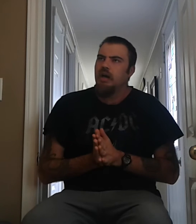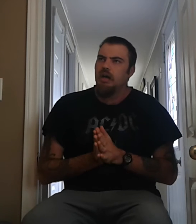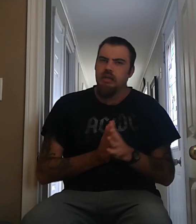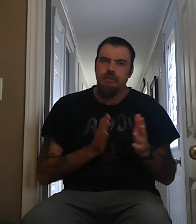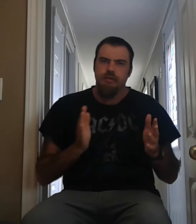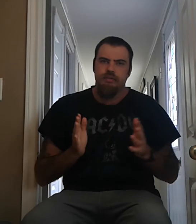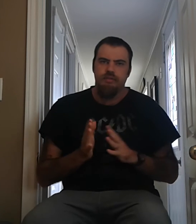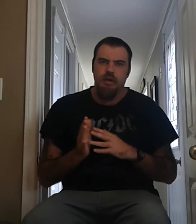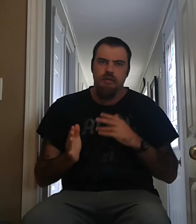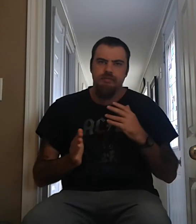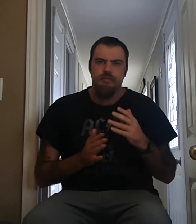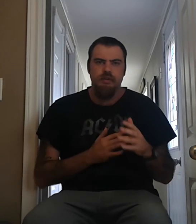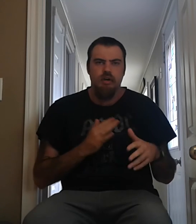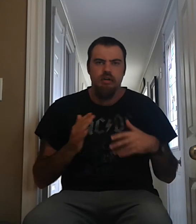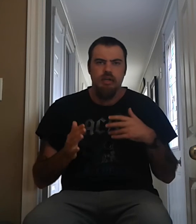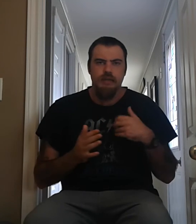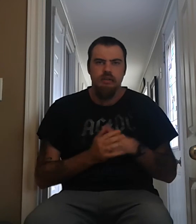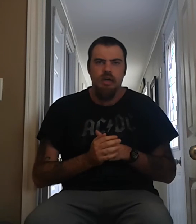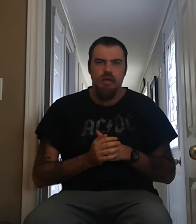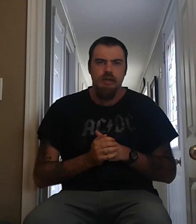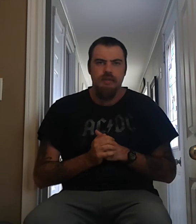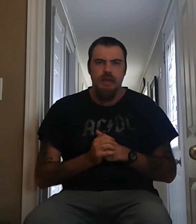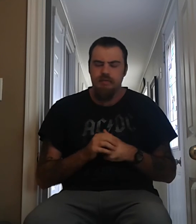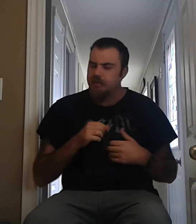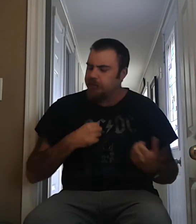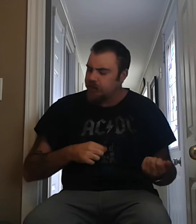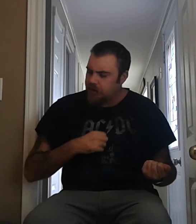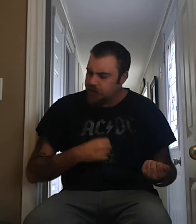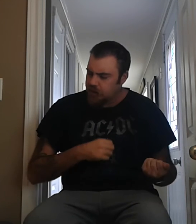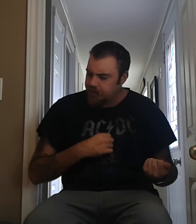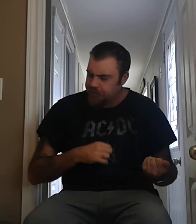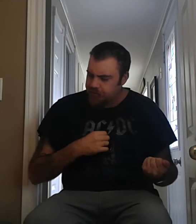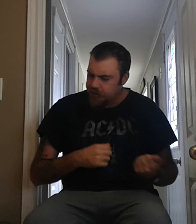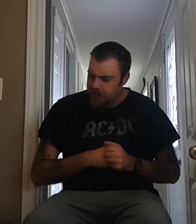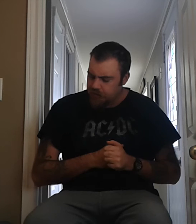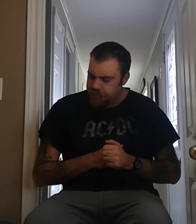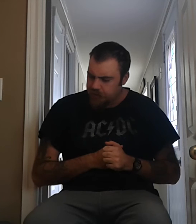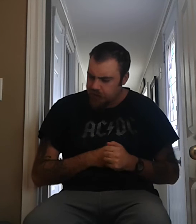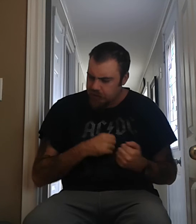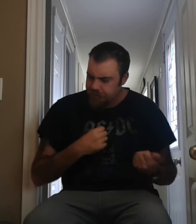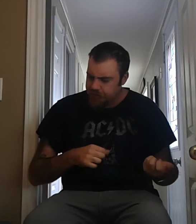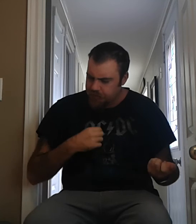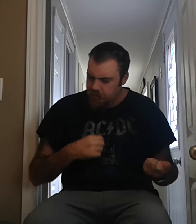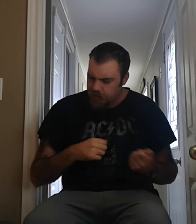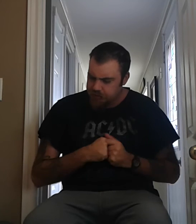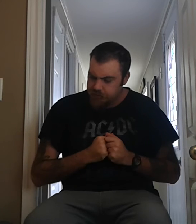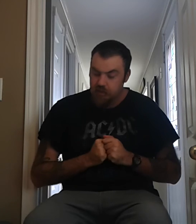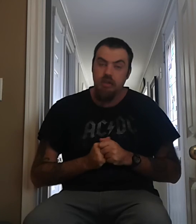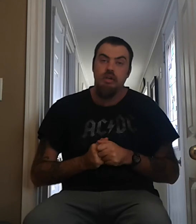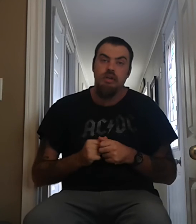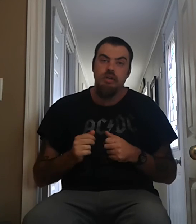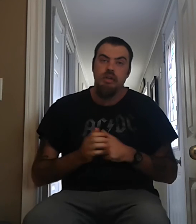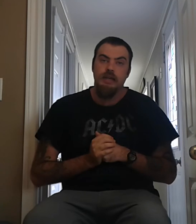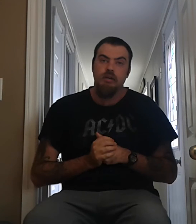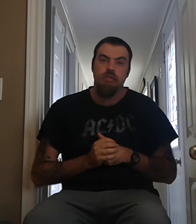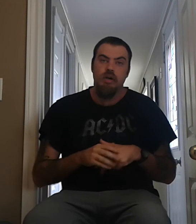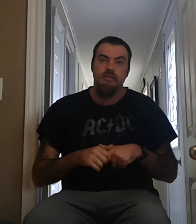uh, another soft song. Like, not as heavy. It's played on acoustic and I think, um, it's not like Rock